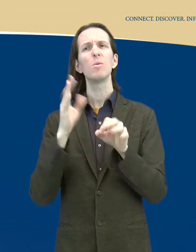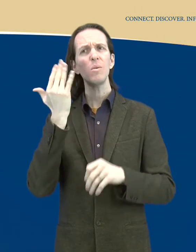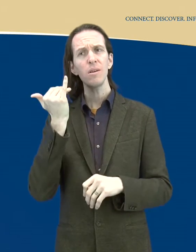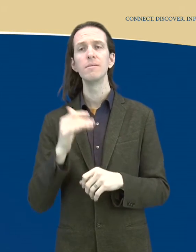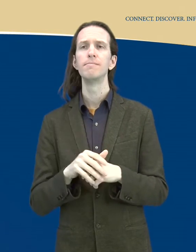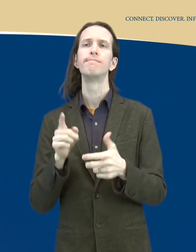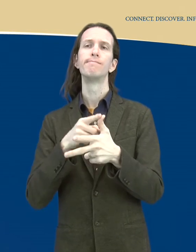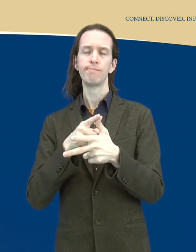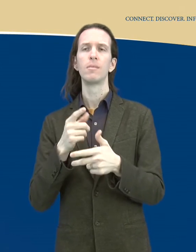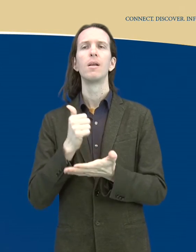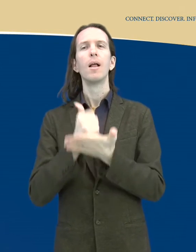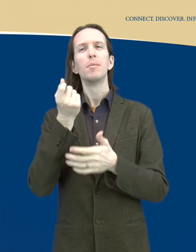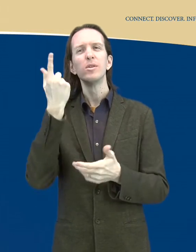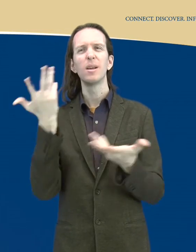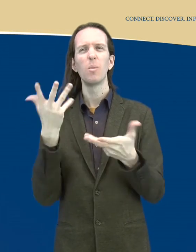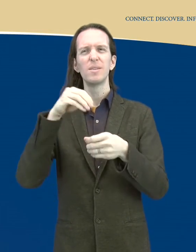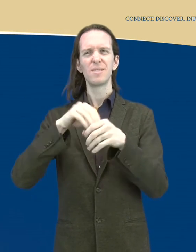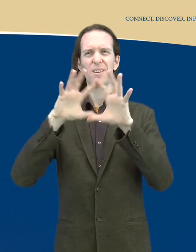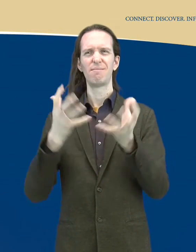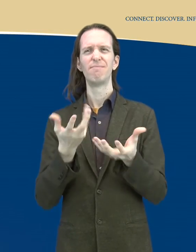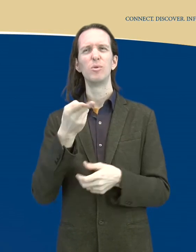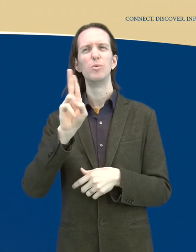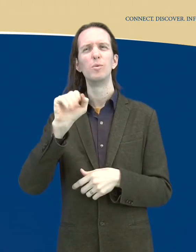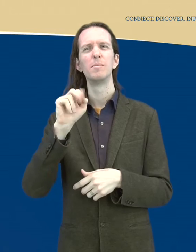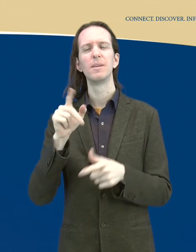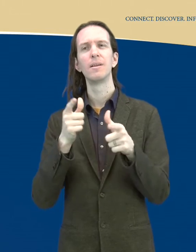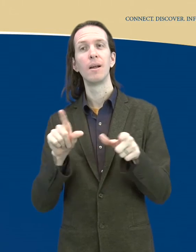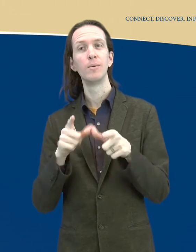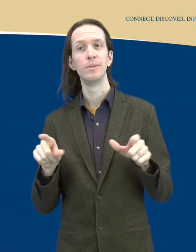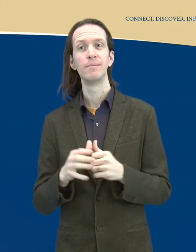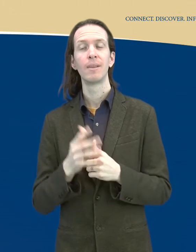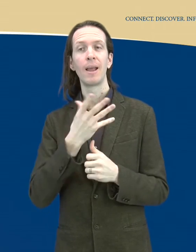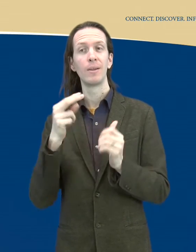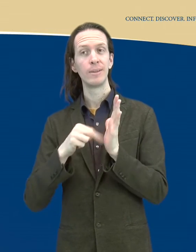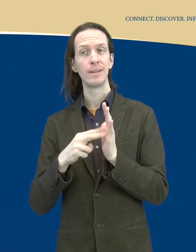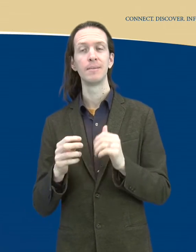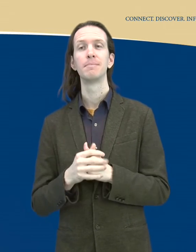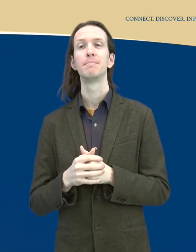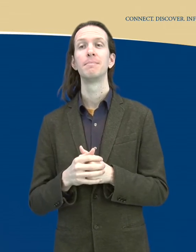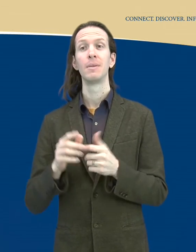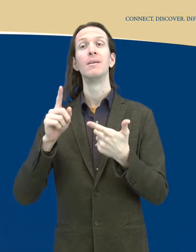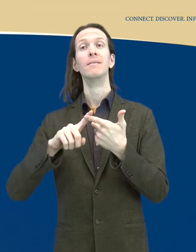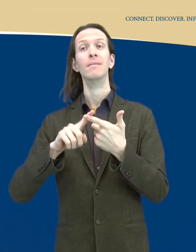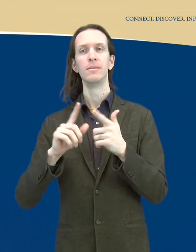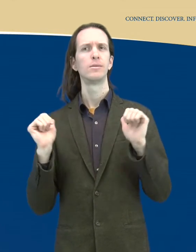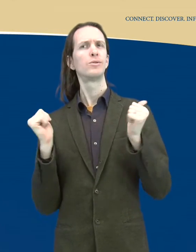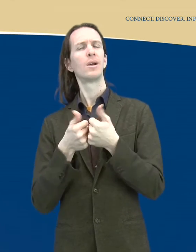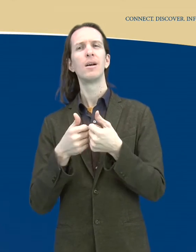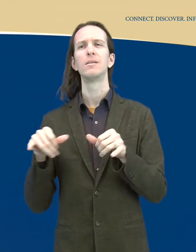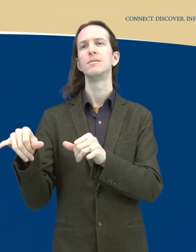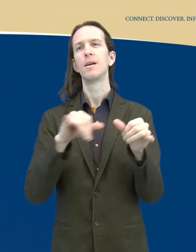understanding core properties of all human language and reading, challenges assumptions about